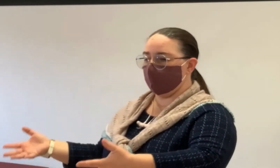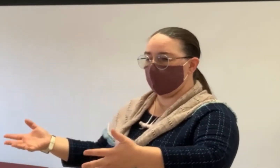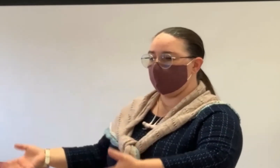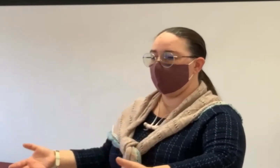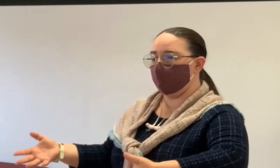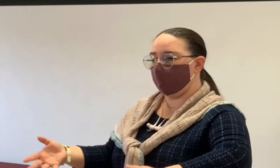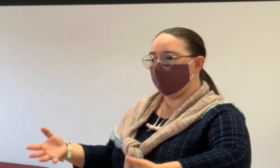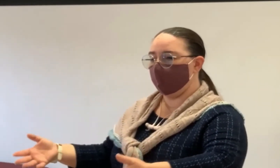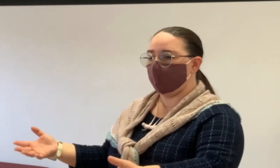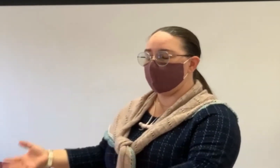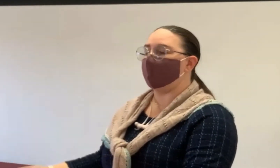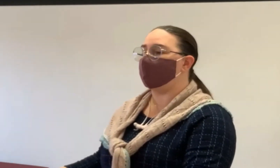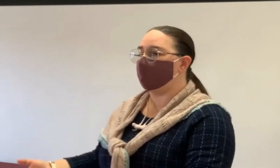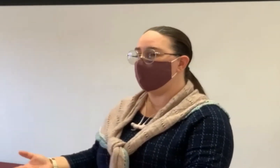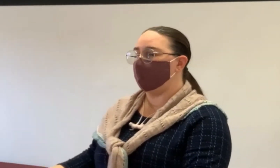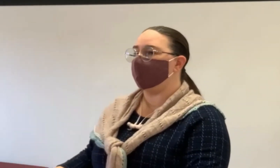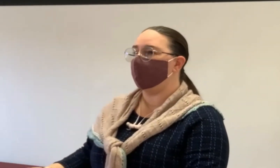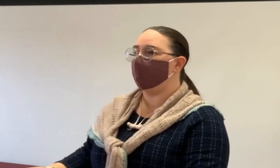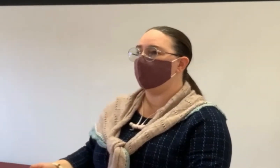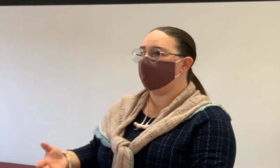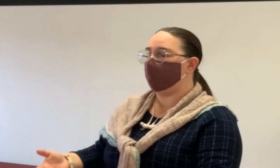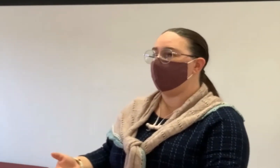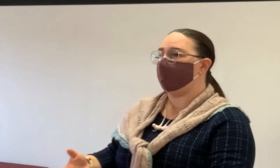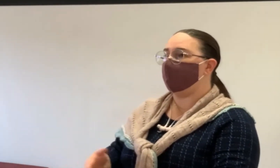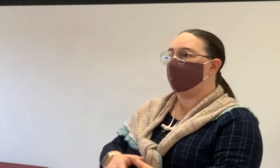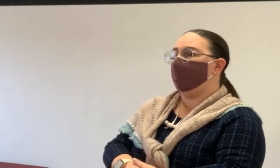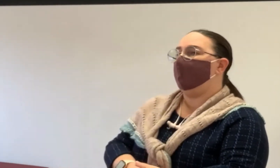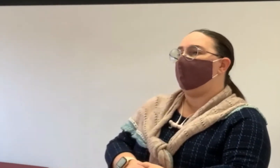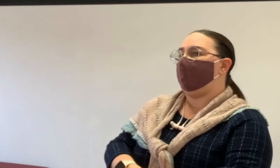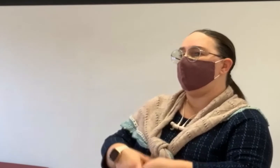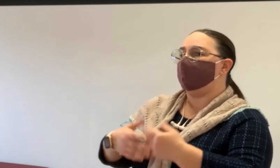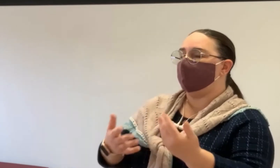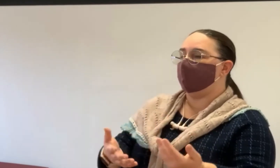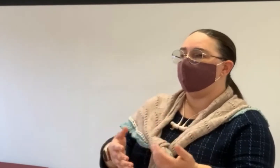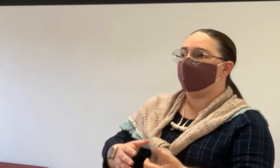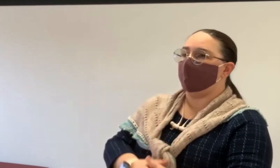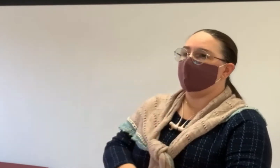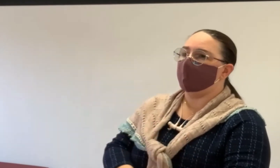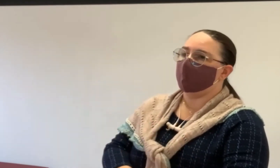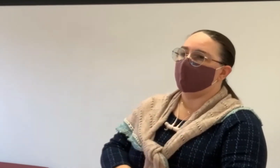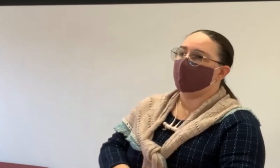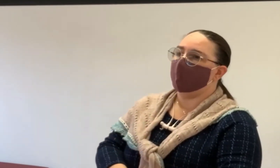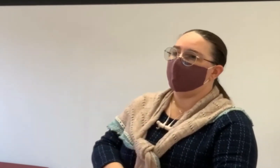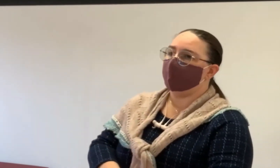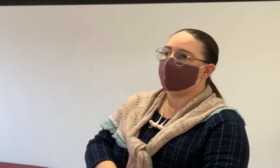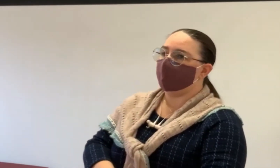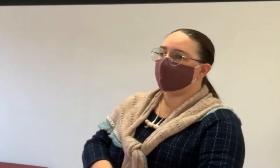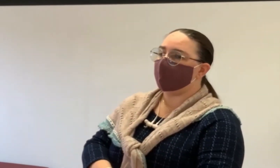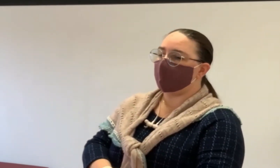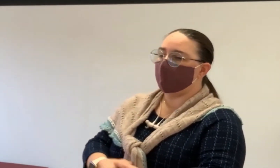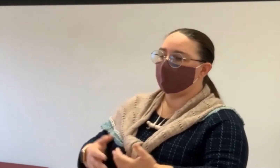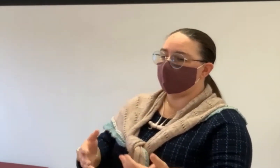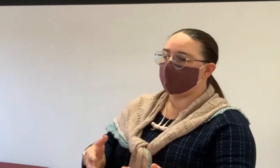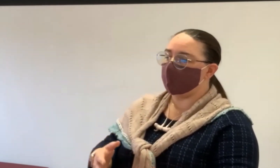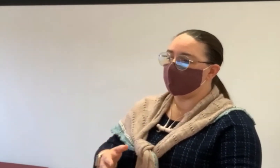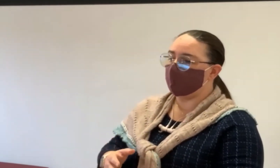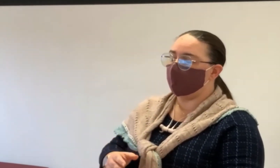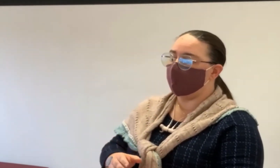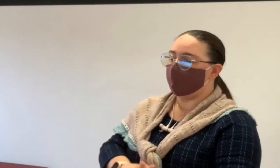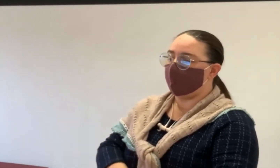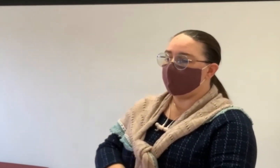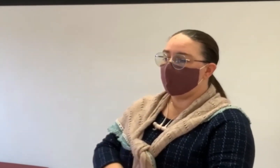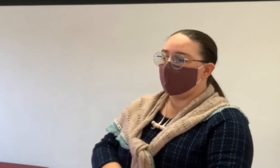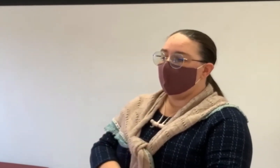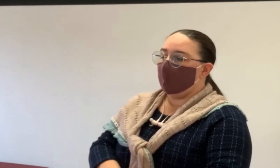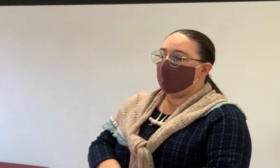physical comfort or adaptability of the home or the property and the financial considerations that